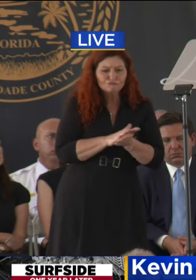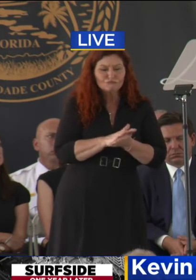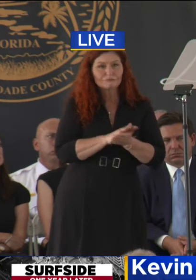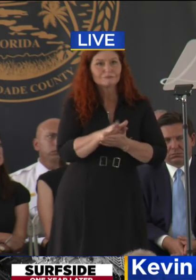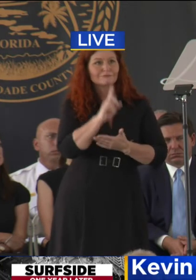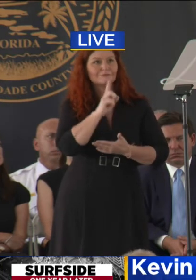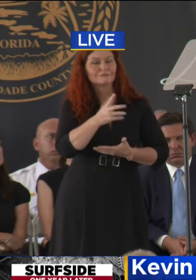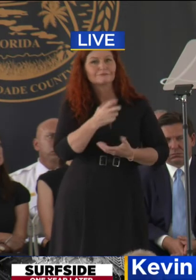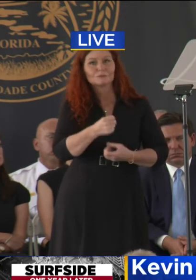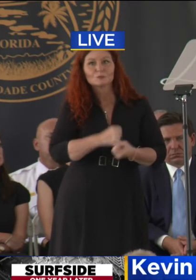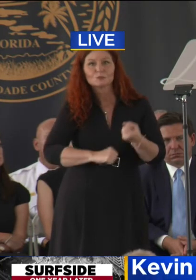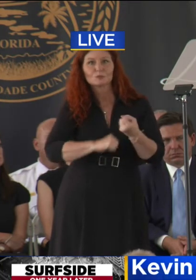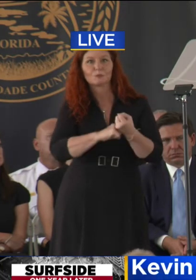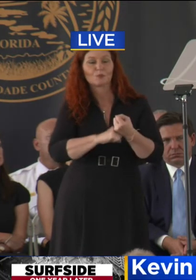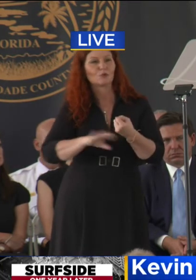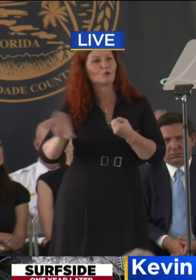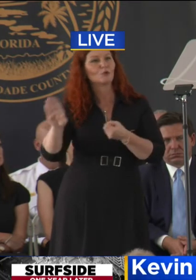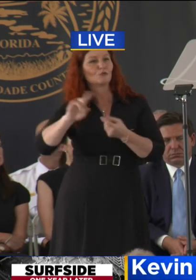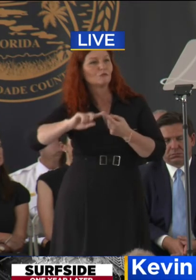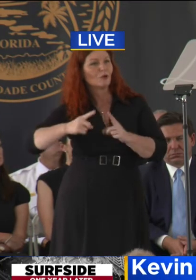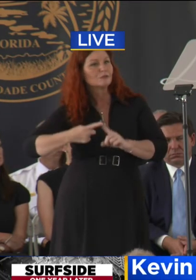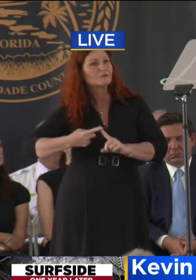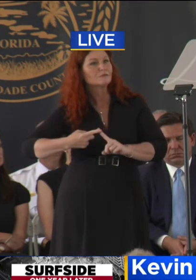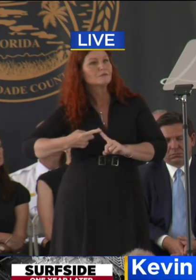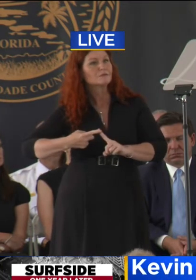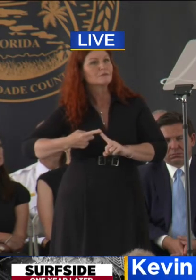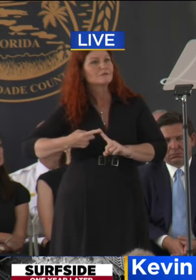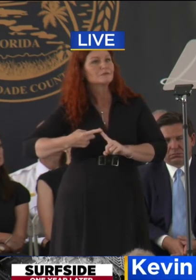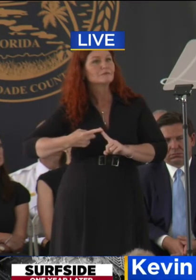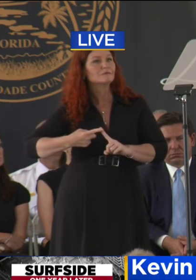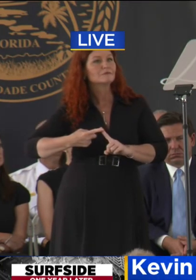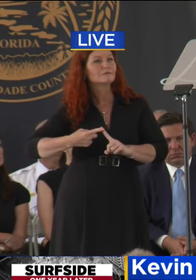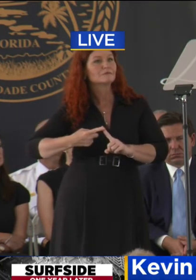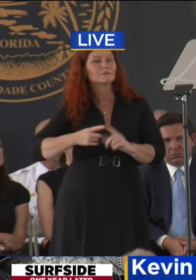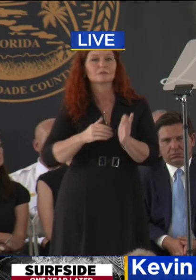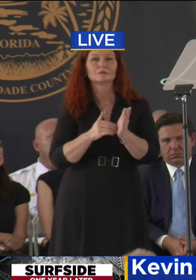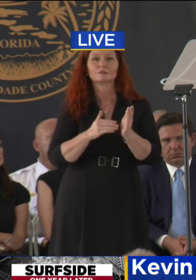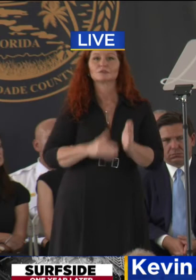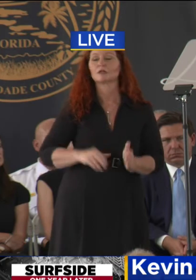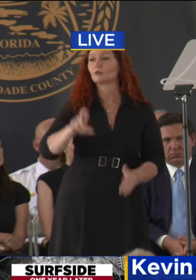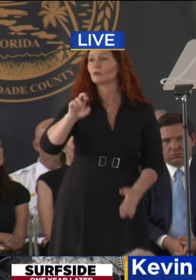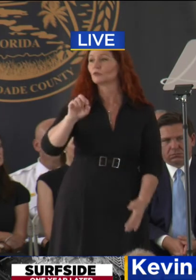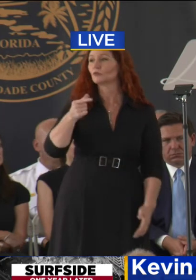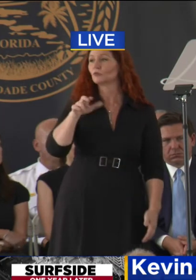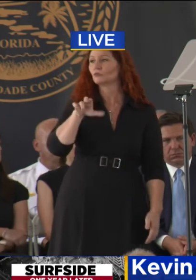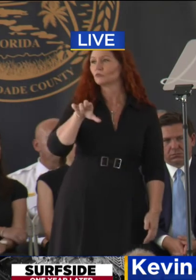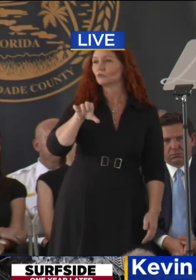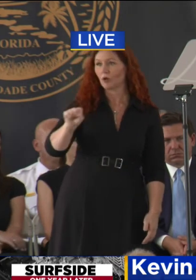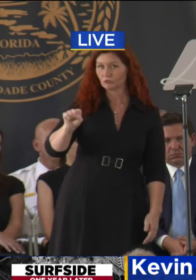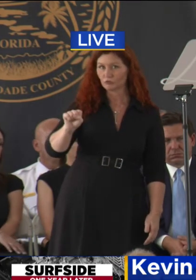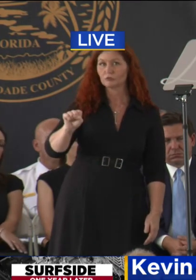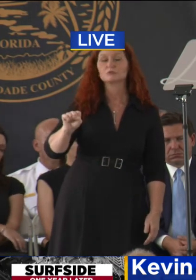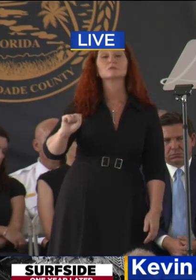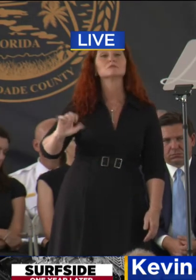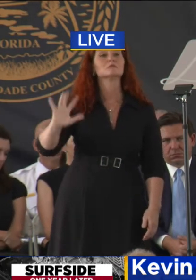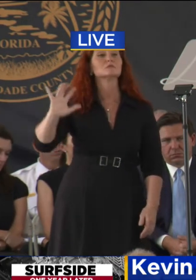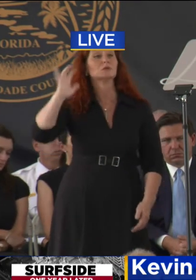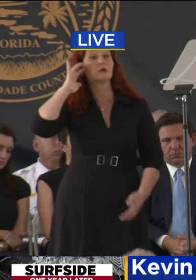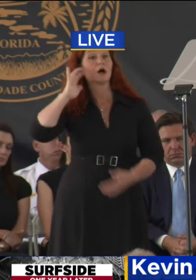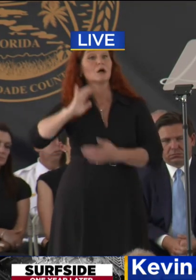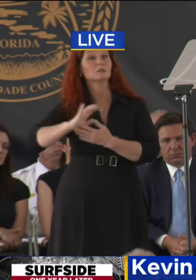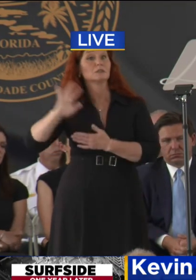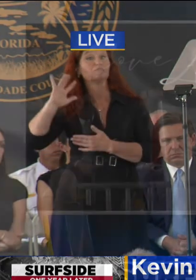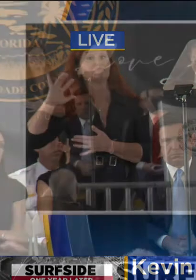her friends, Dr. June Scobie Rogers, whose previous husband was the commander of the